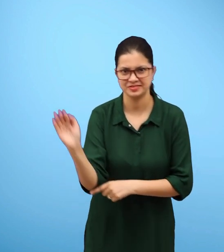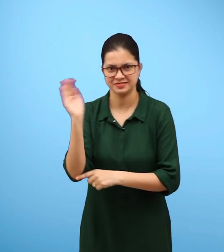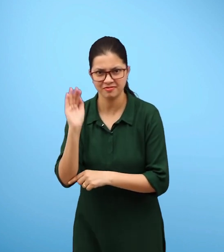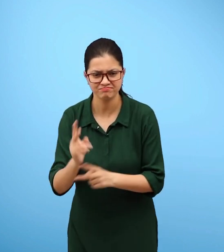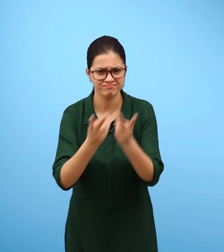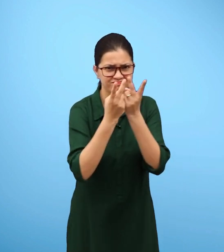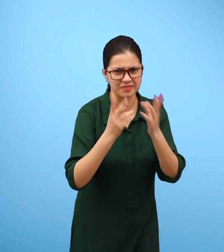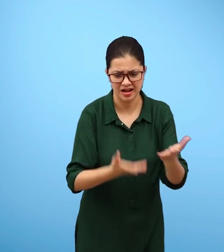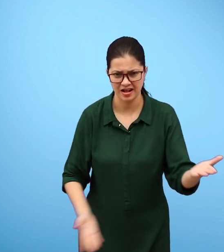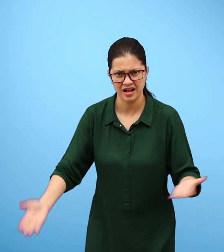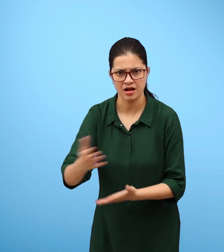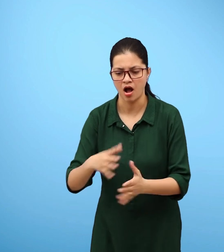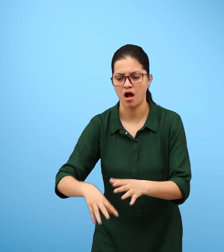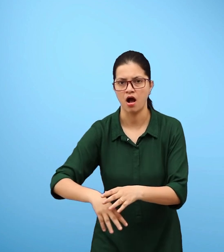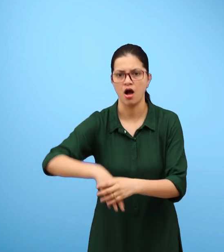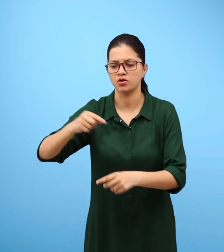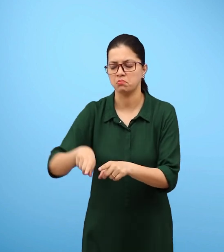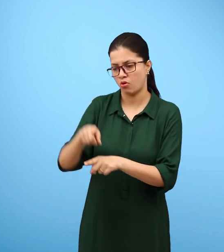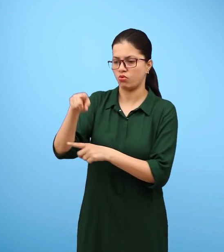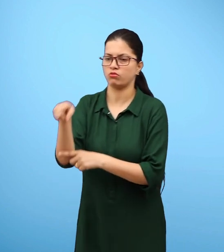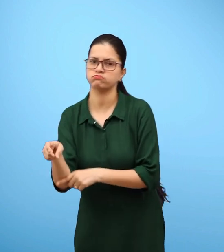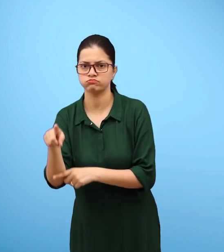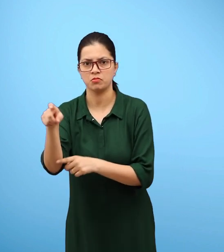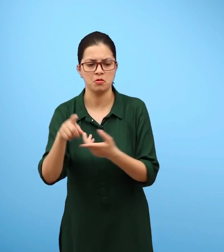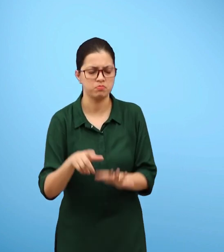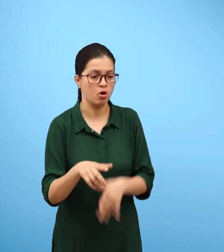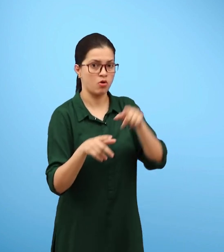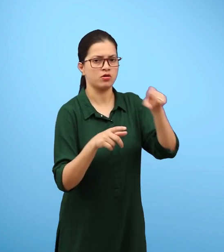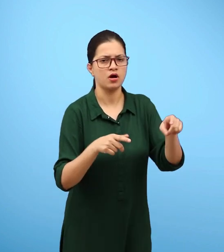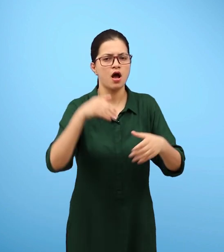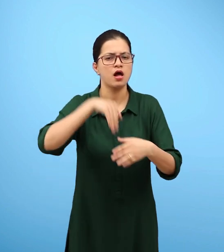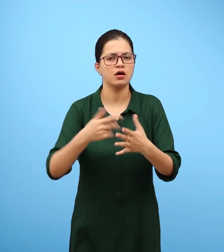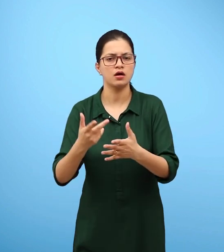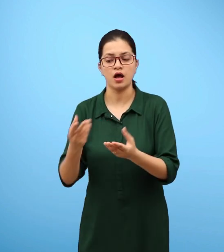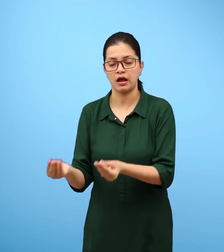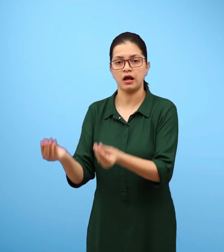In this situation, animals living in the soil have to come out for respiration.